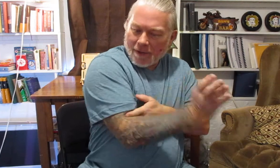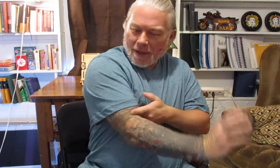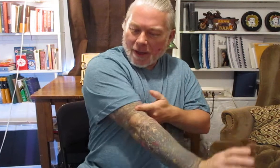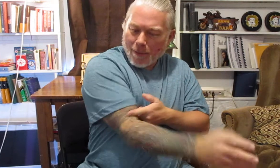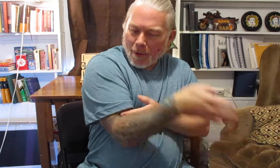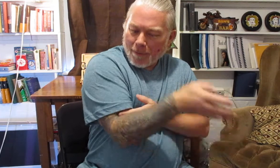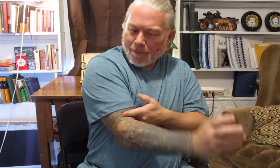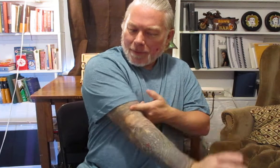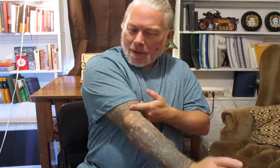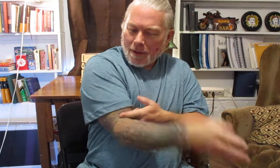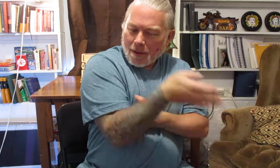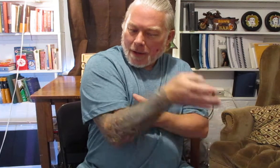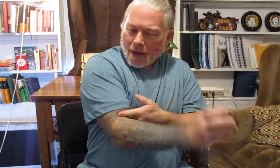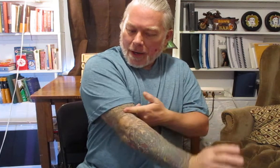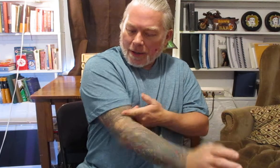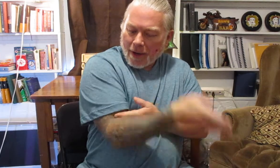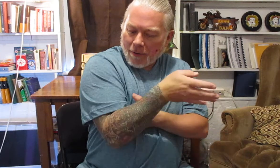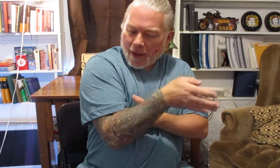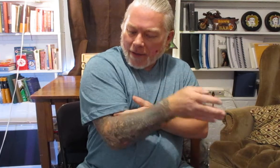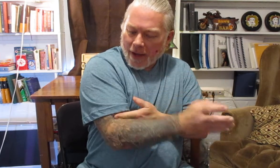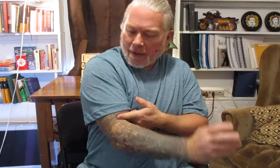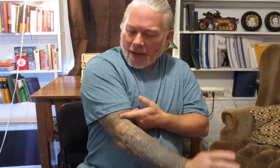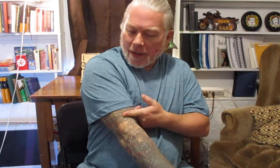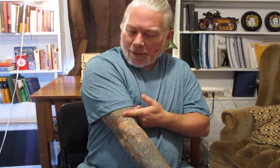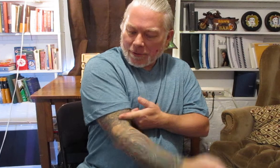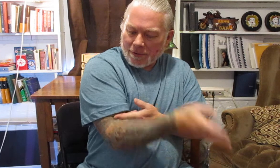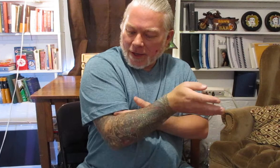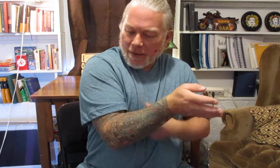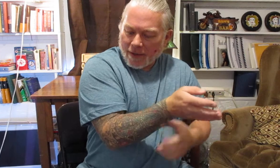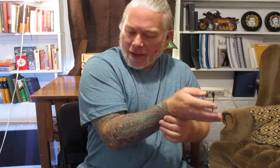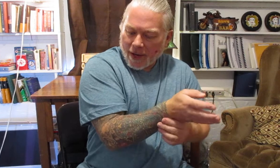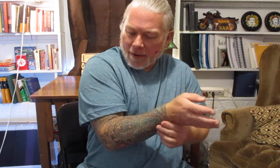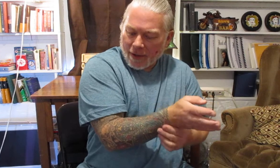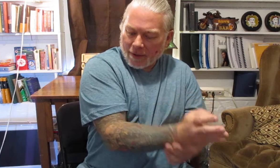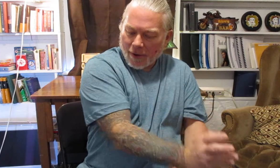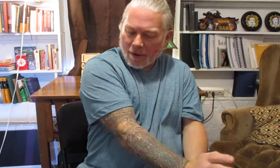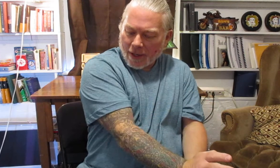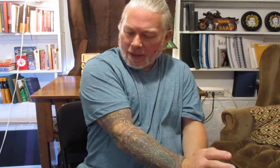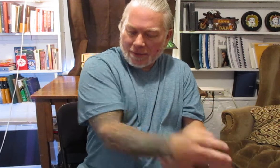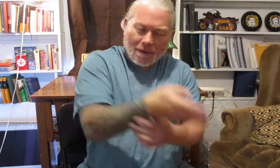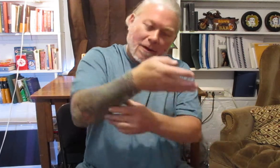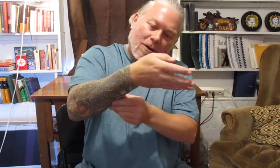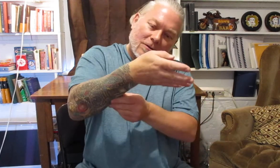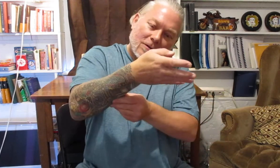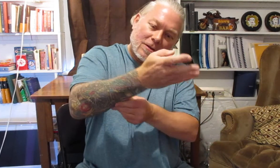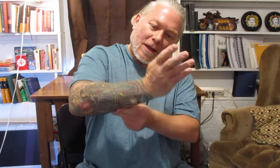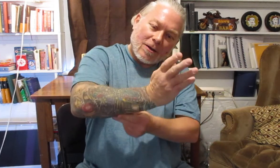the elbow and how how that angles and then how it elongates and then also this angle